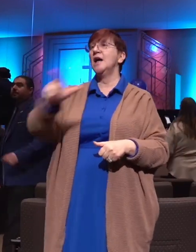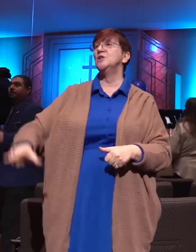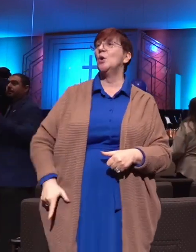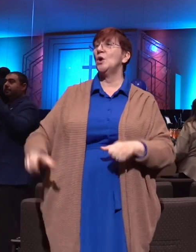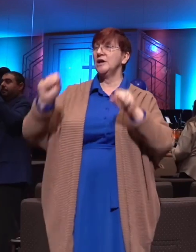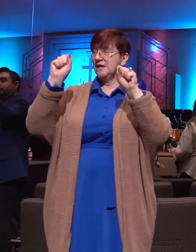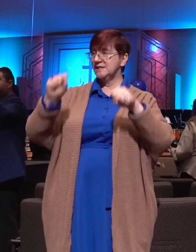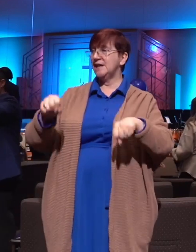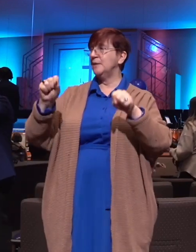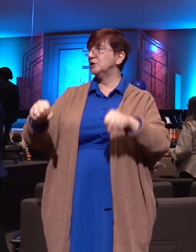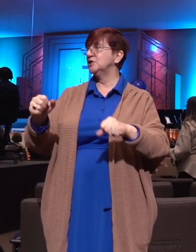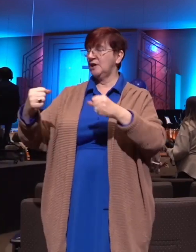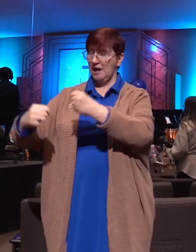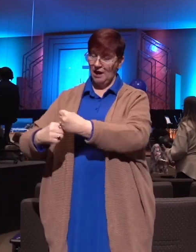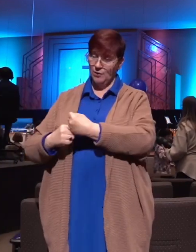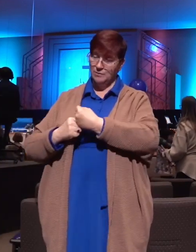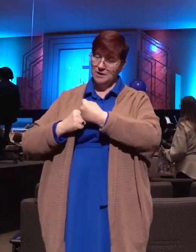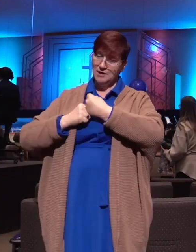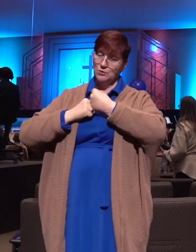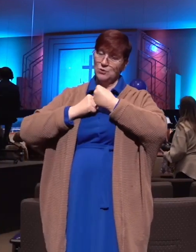Lord is able to carry me through.